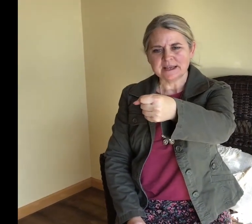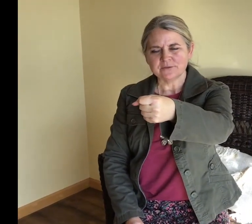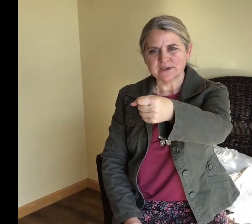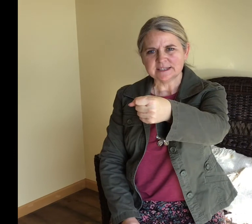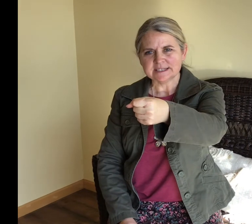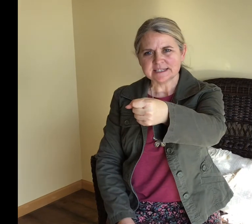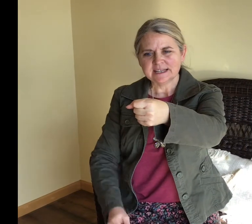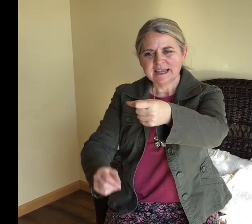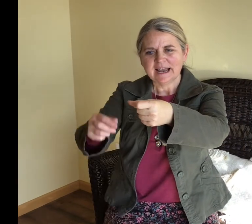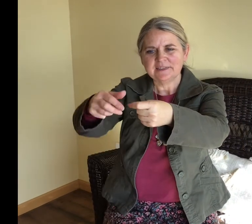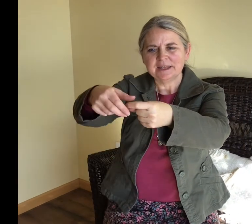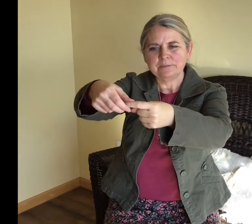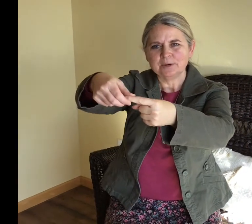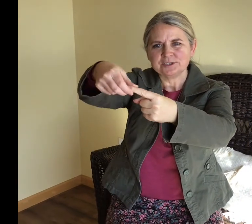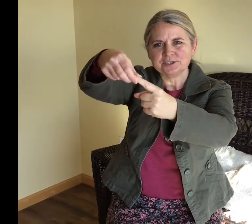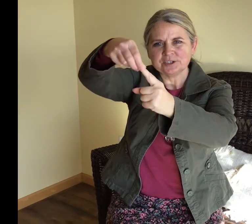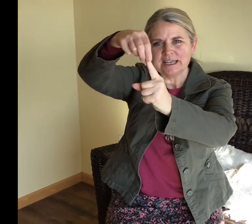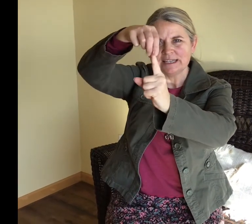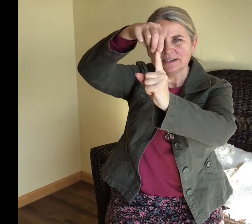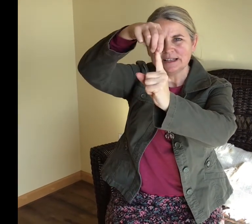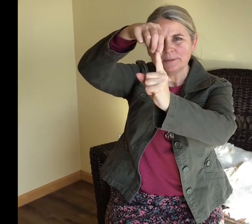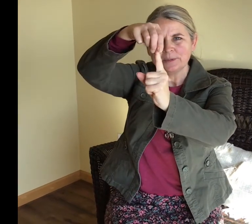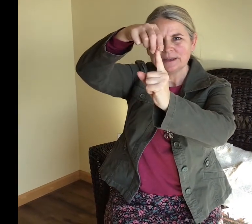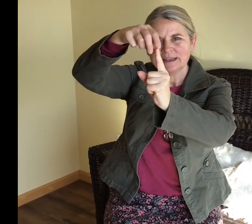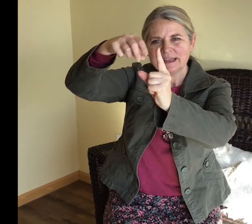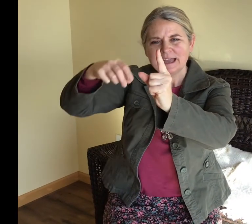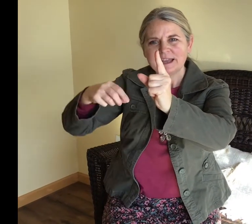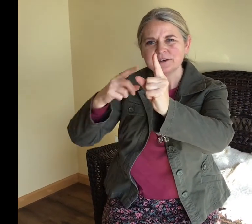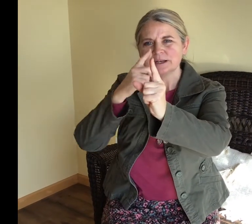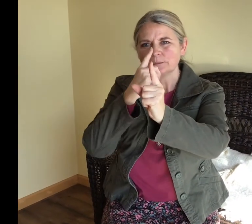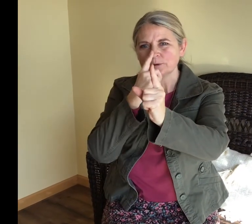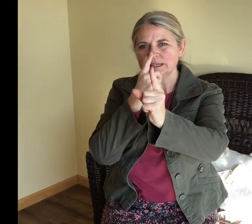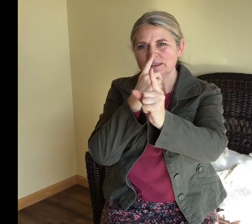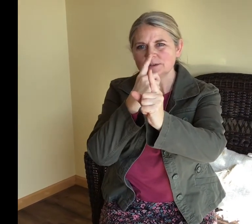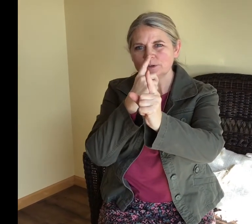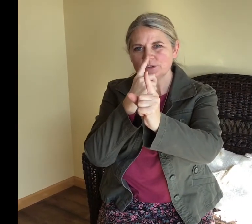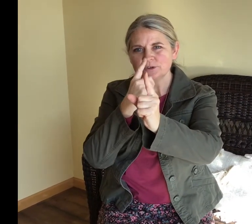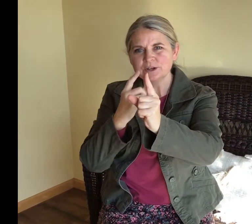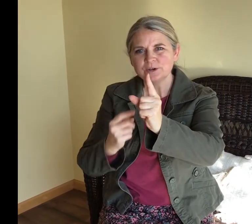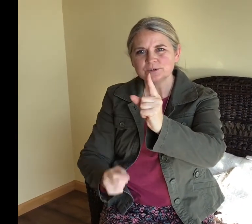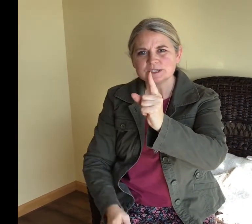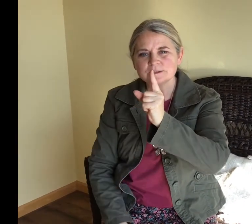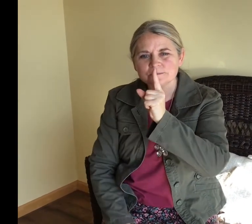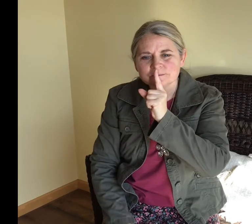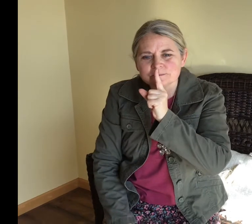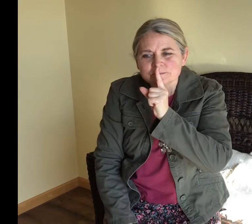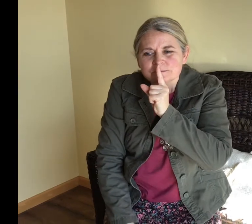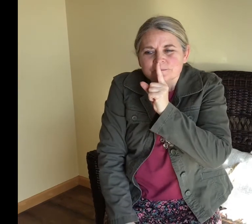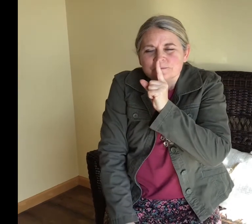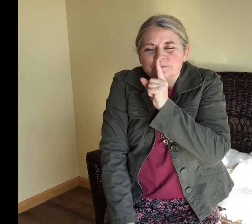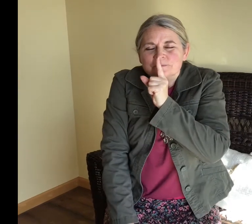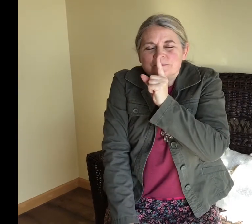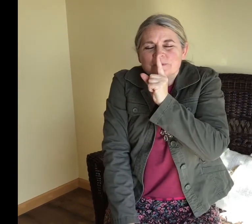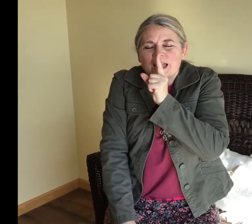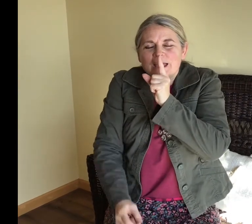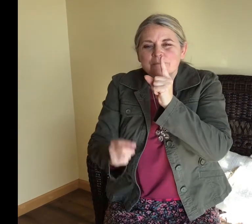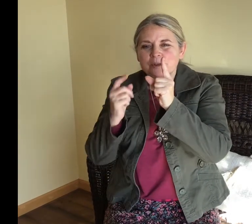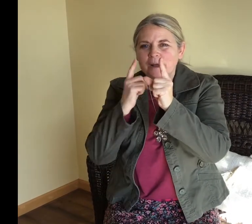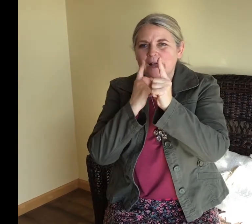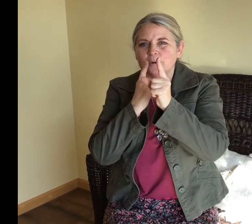make a fist, and then put your candle up, and you're going to breathe in with your nose, and blow out